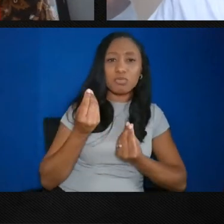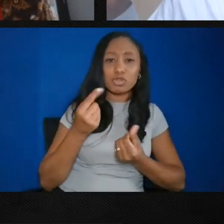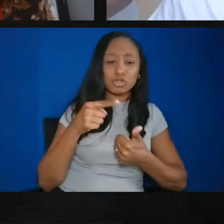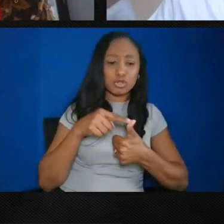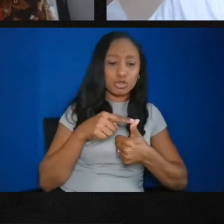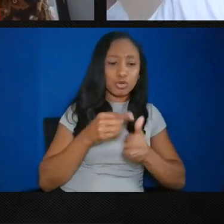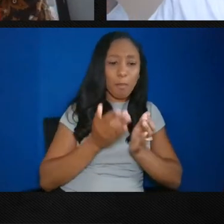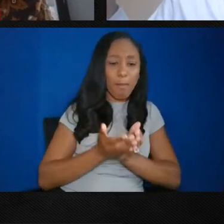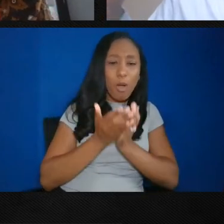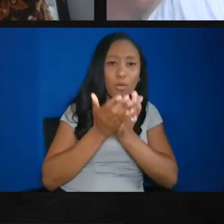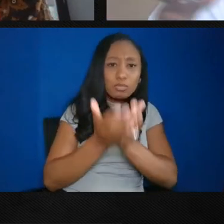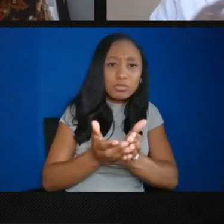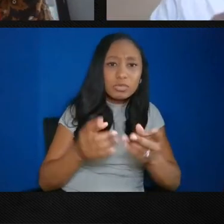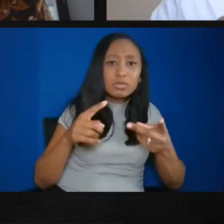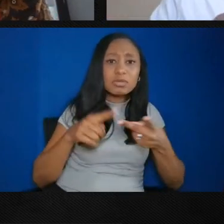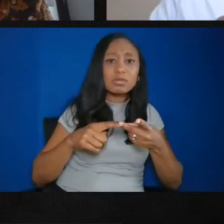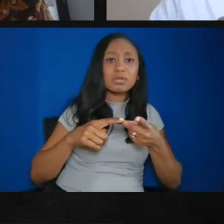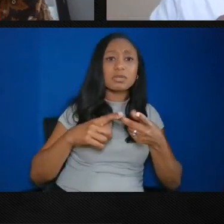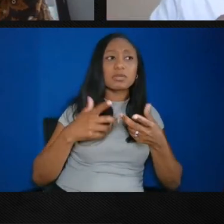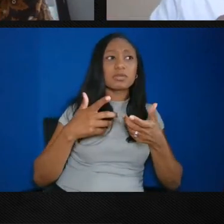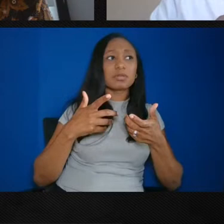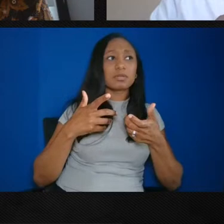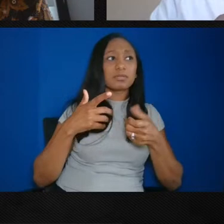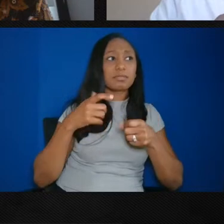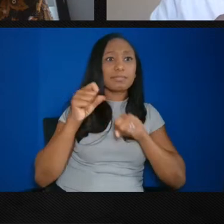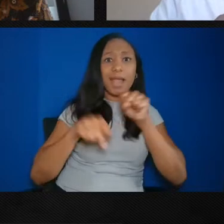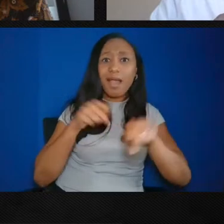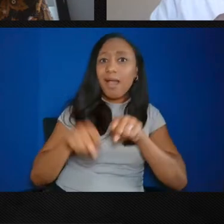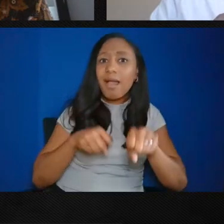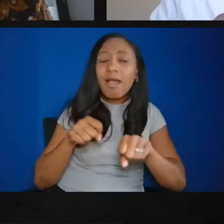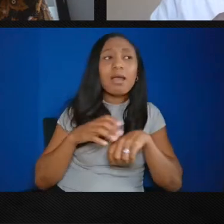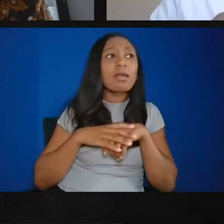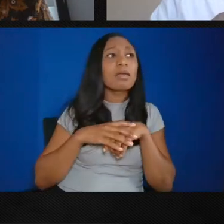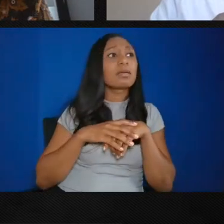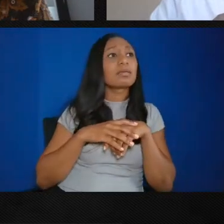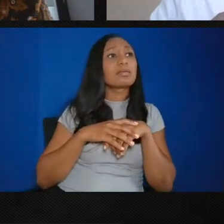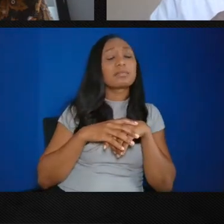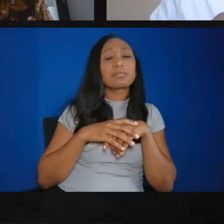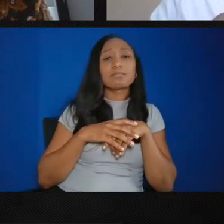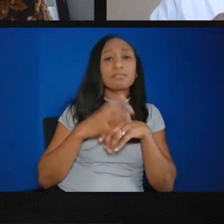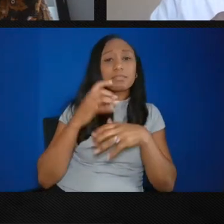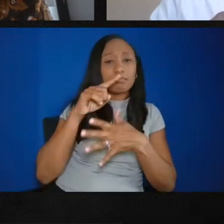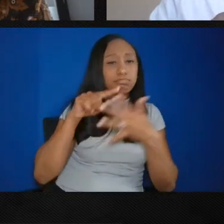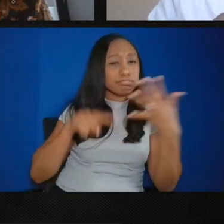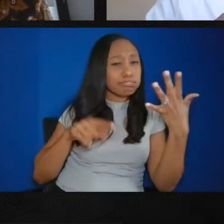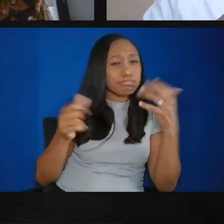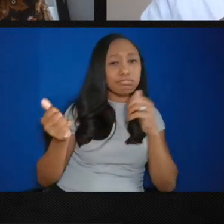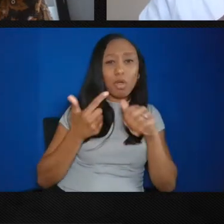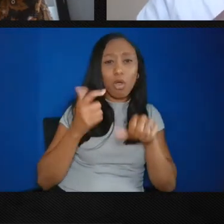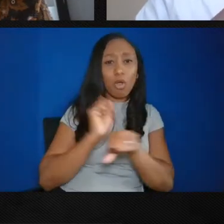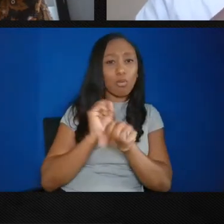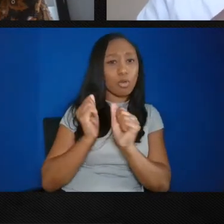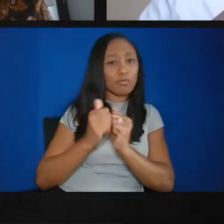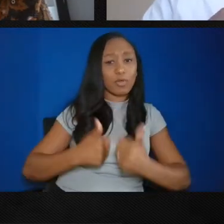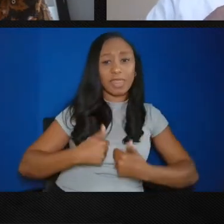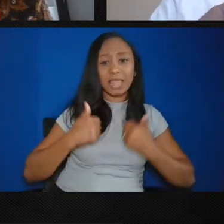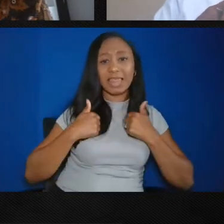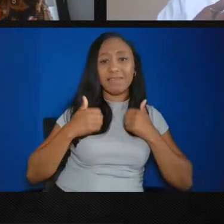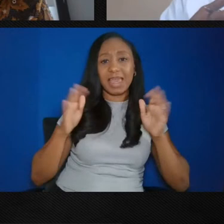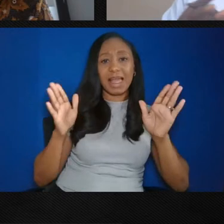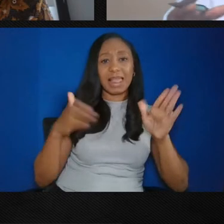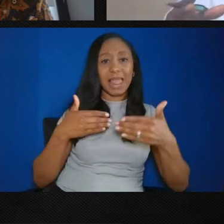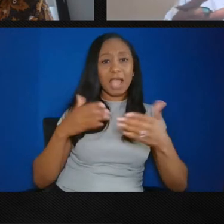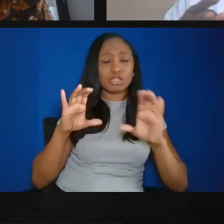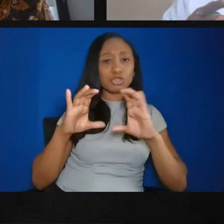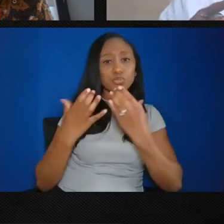peddlers, hucksters, all worked out of the Fells Point area. We've worked with the Living Classroom Foundation in